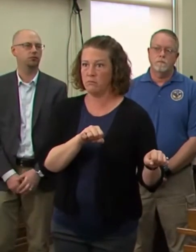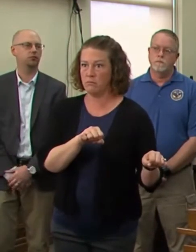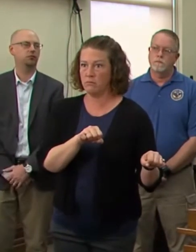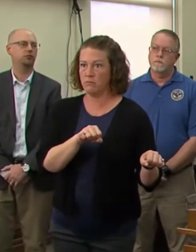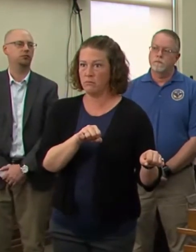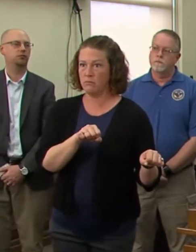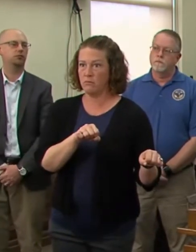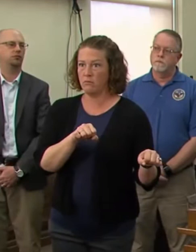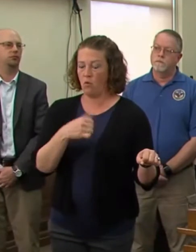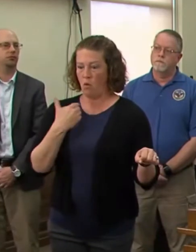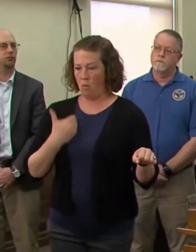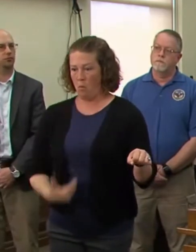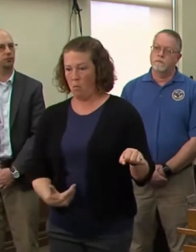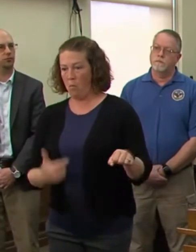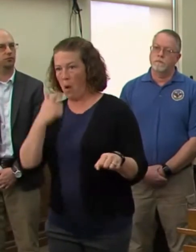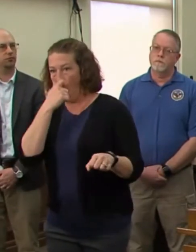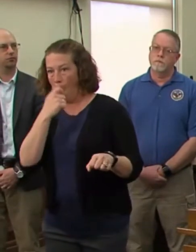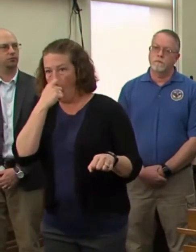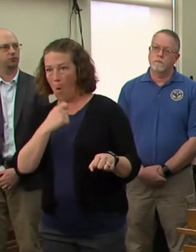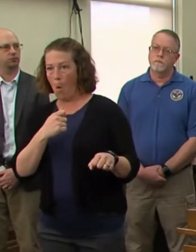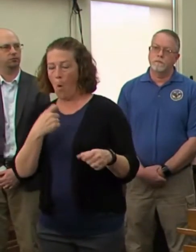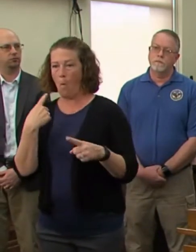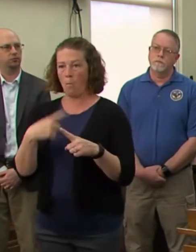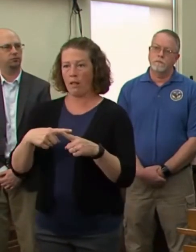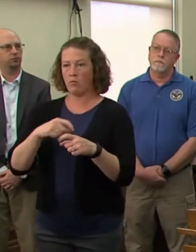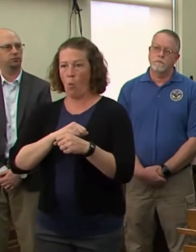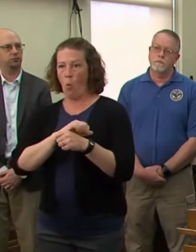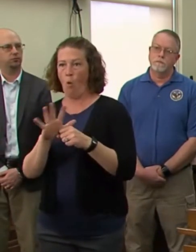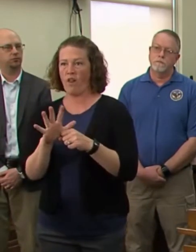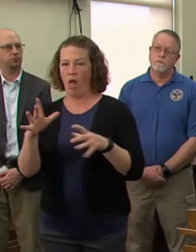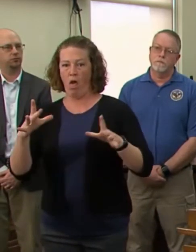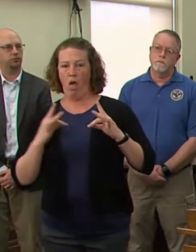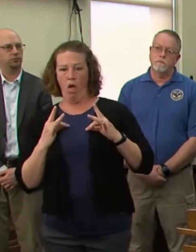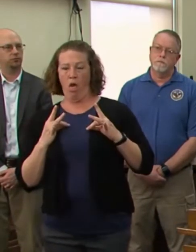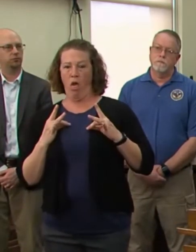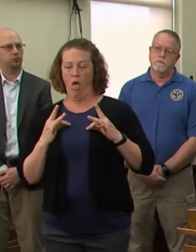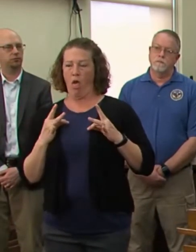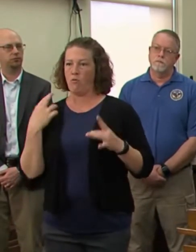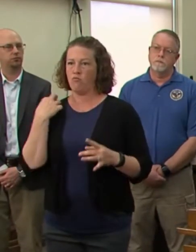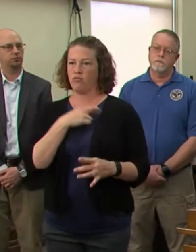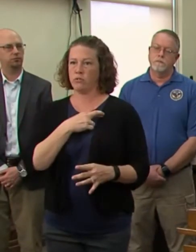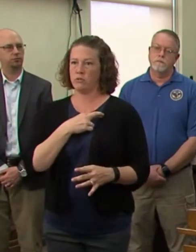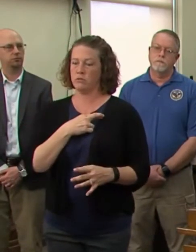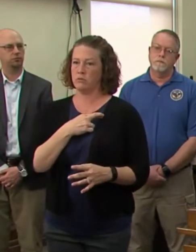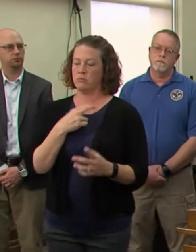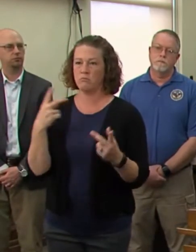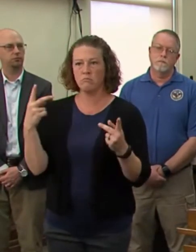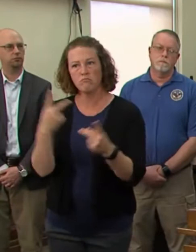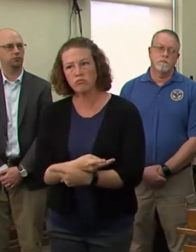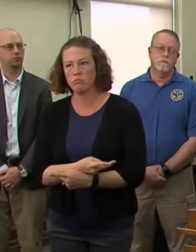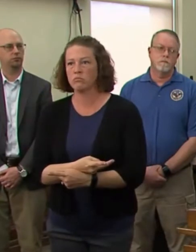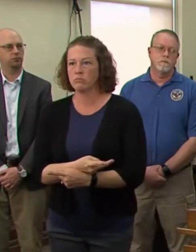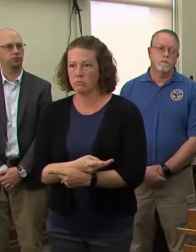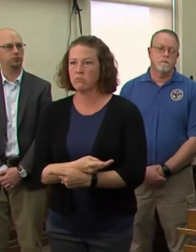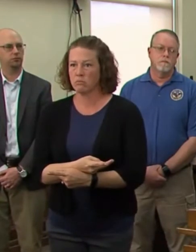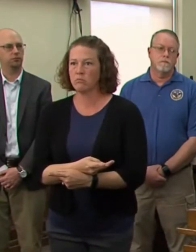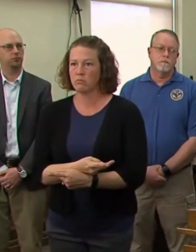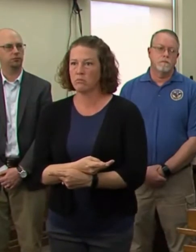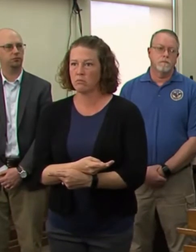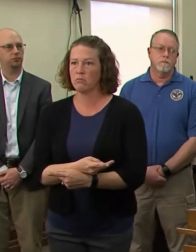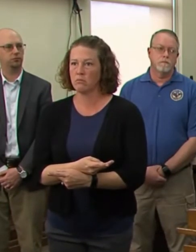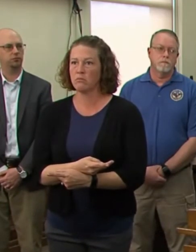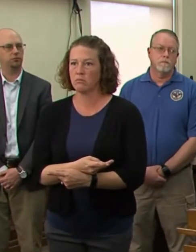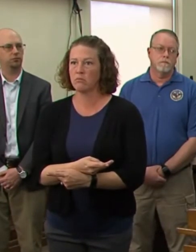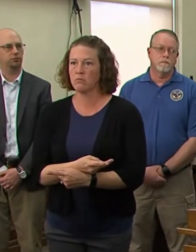your risk goes up significantly. And you're putting other people at risk when you go out and potentially transmit